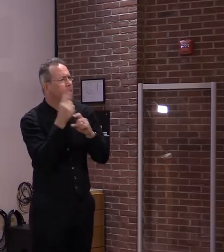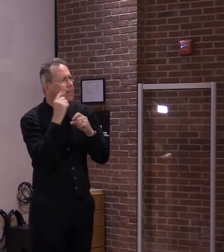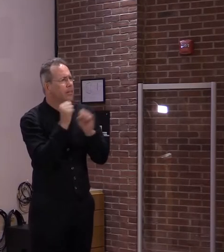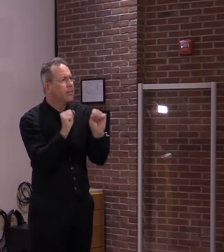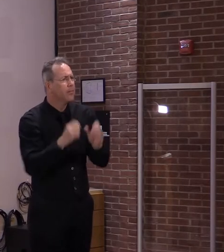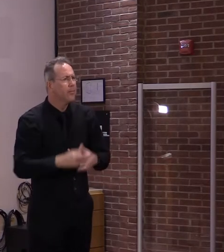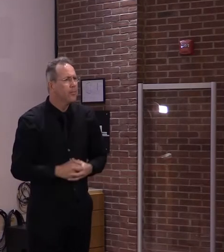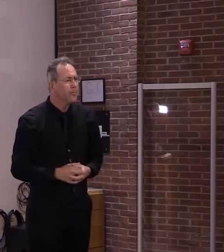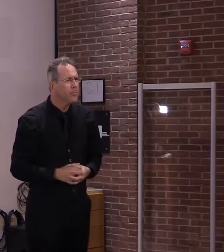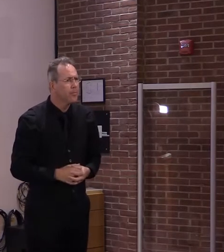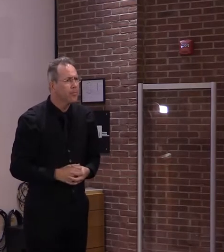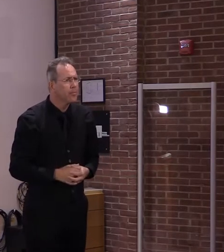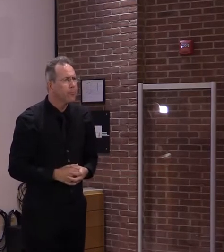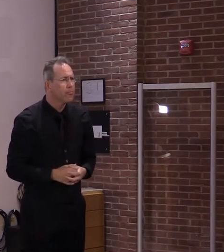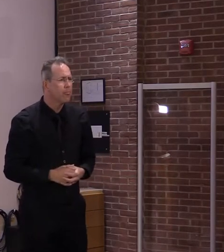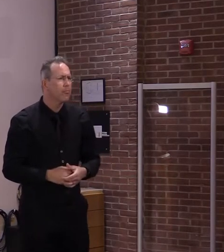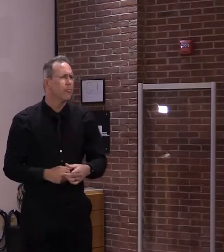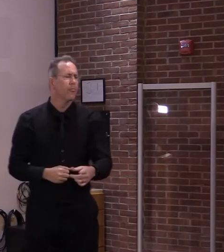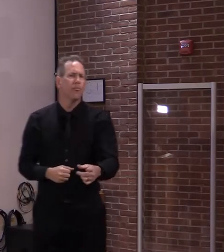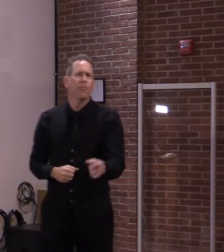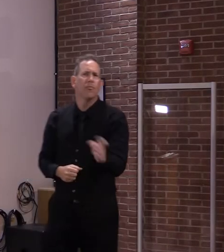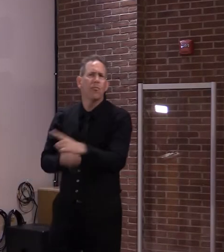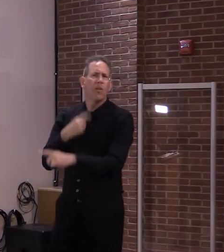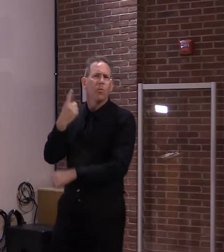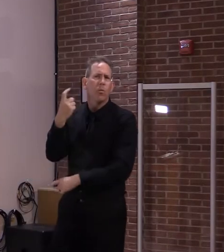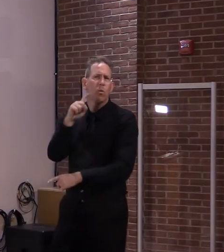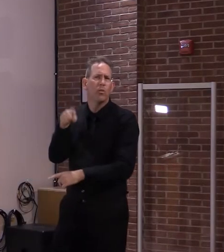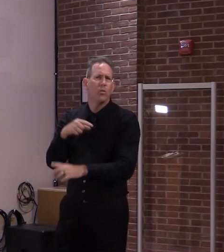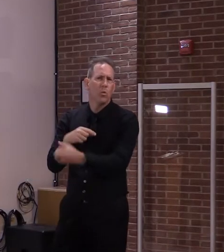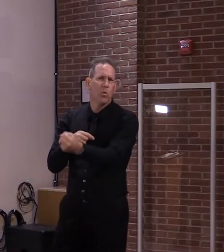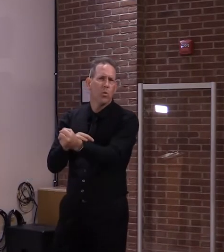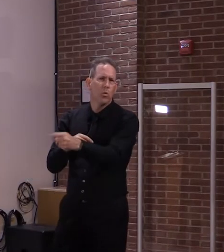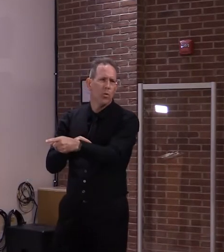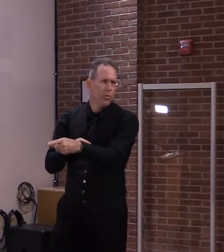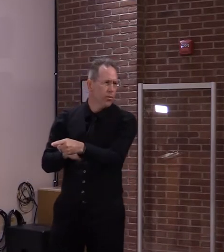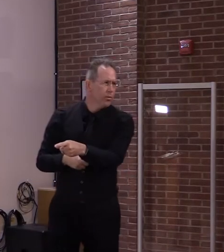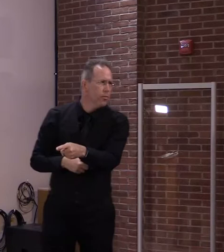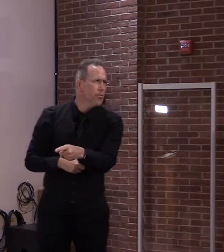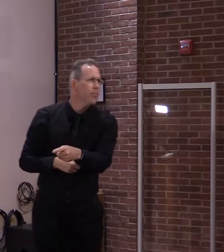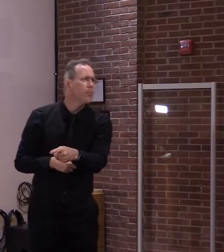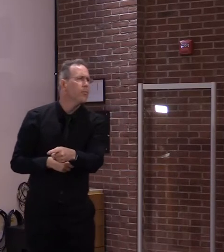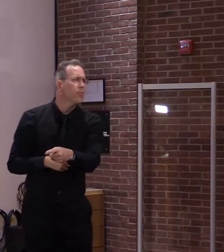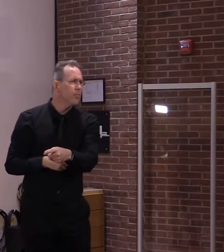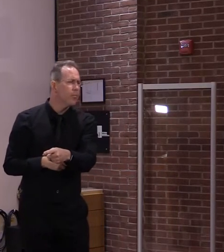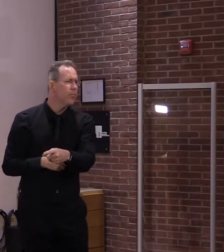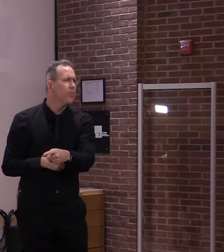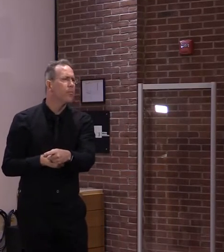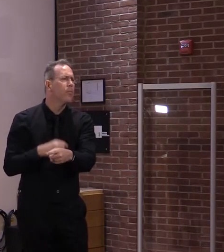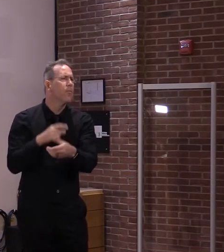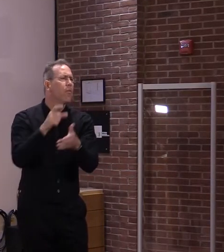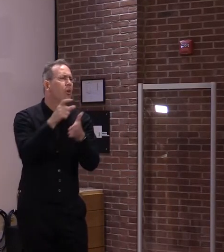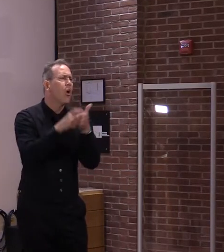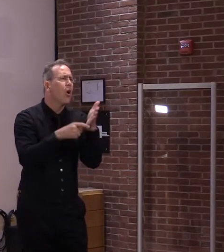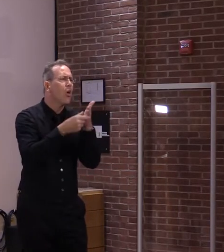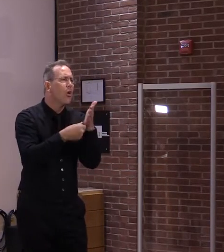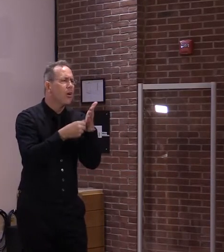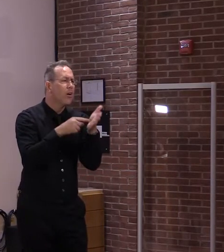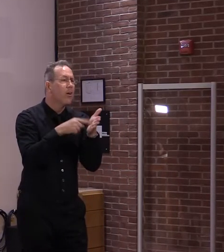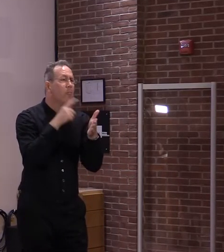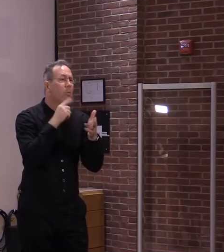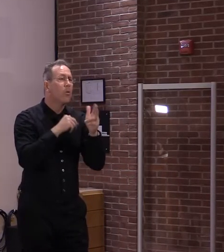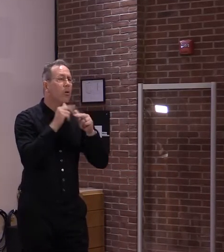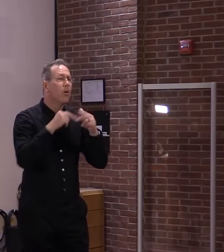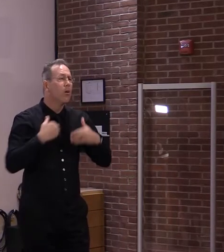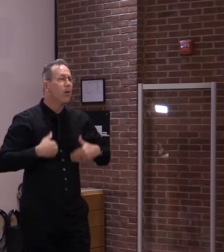Well, I thought you'd hear that there was another New York Times article recently that talked about how some people who are immunocompromised might not be as protected by the COVID